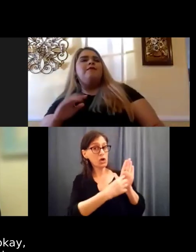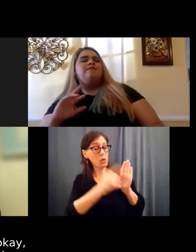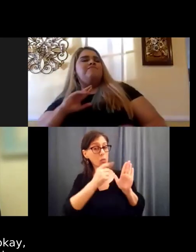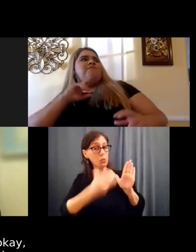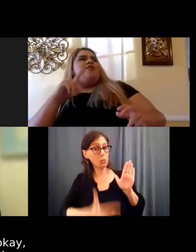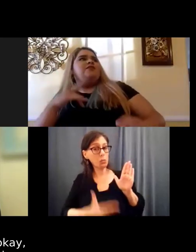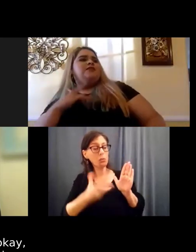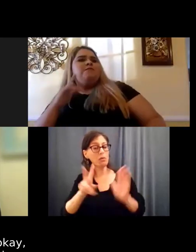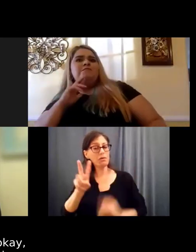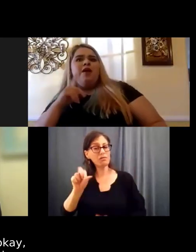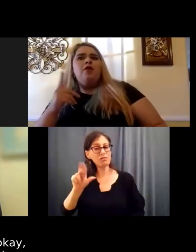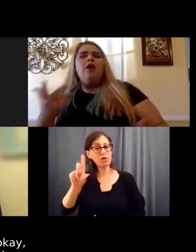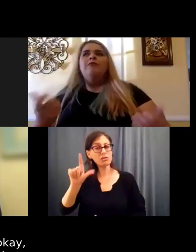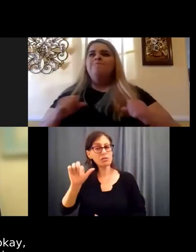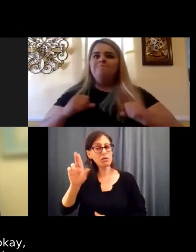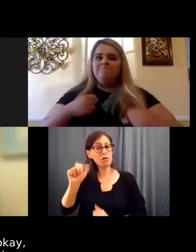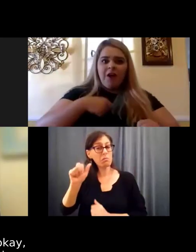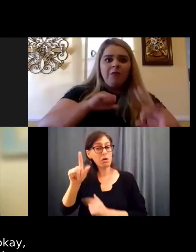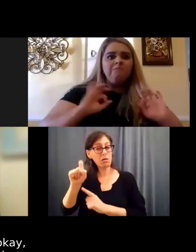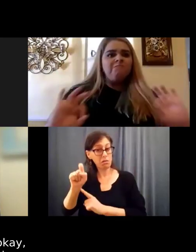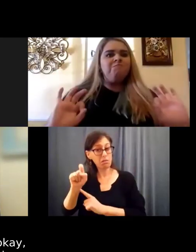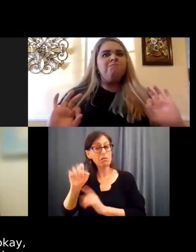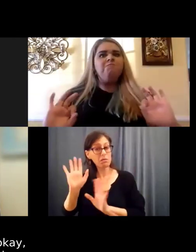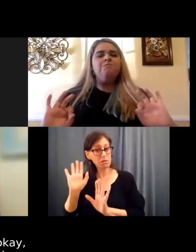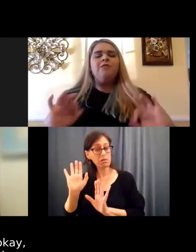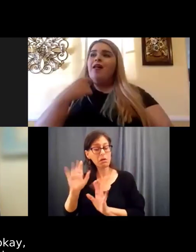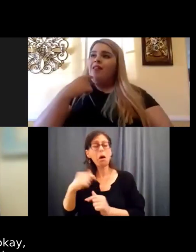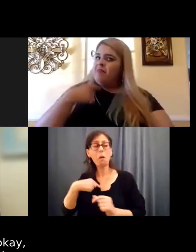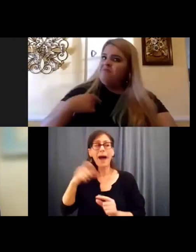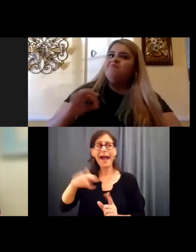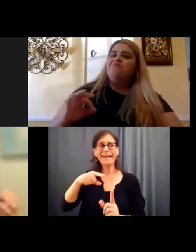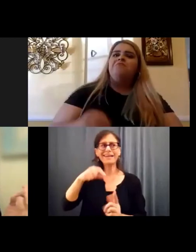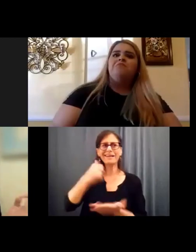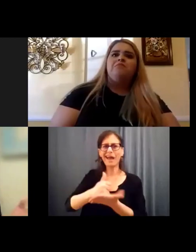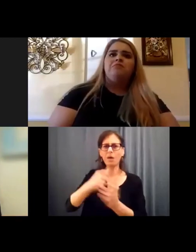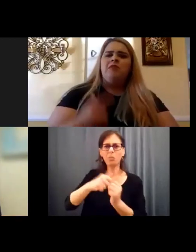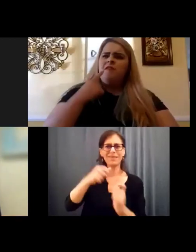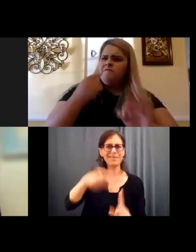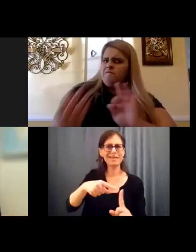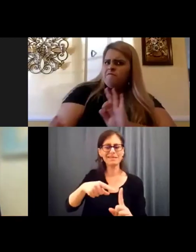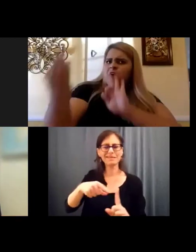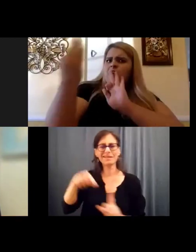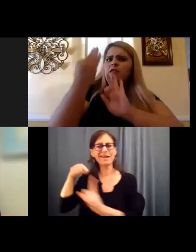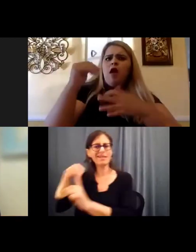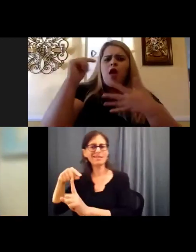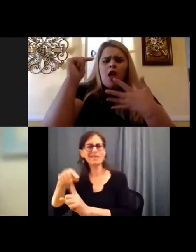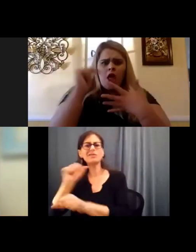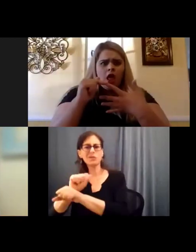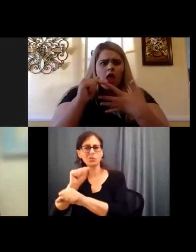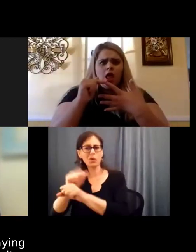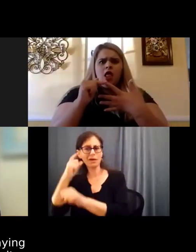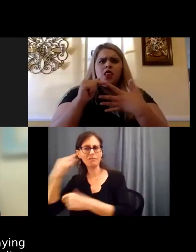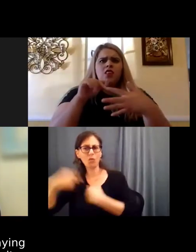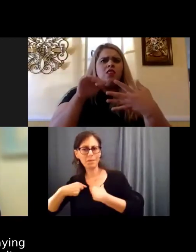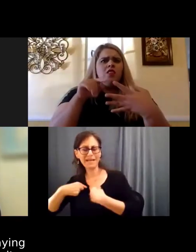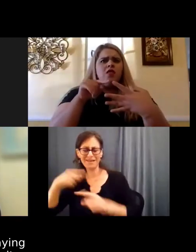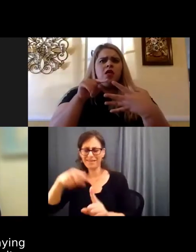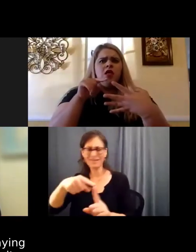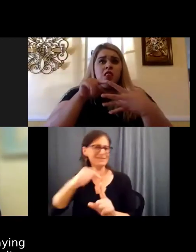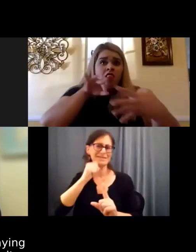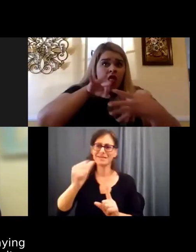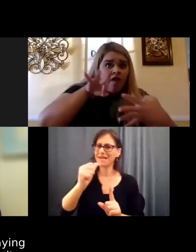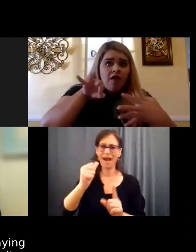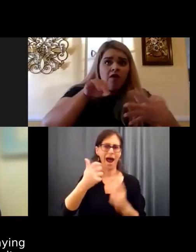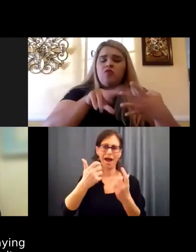able to say, okay, I need this kind of help with this. This is working for me, and this is not, but it's